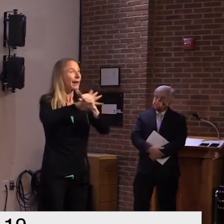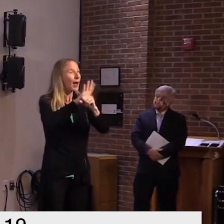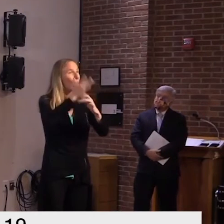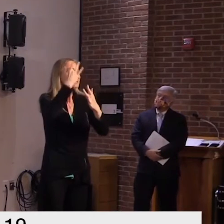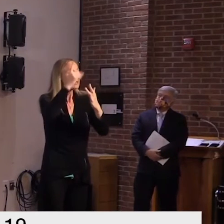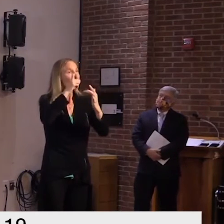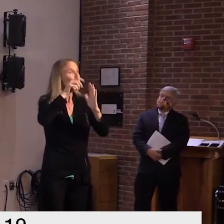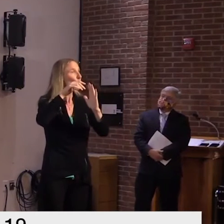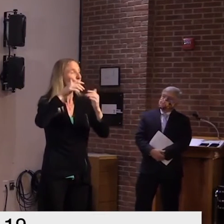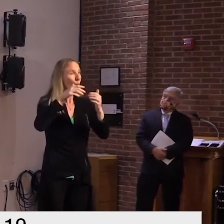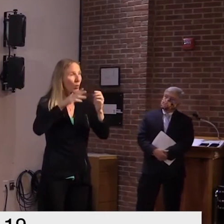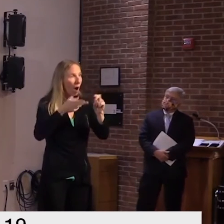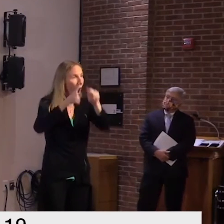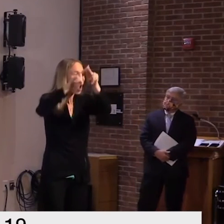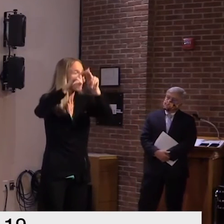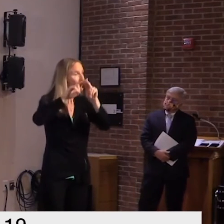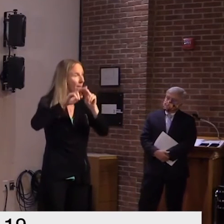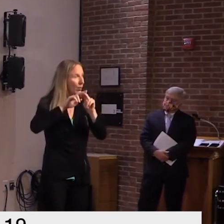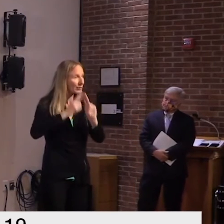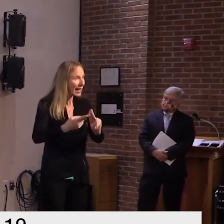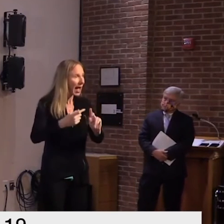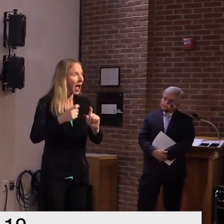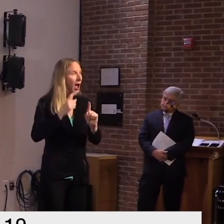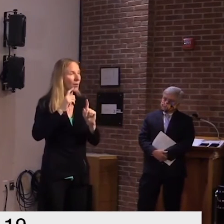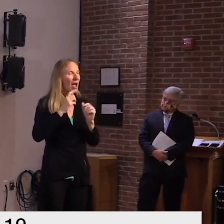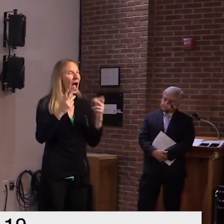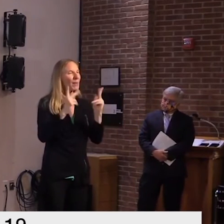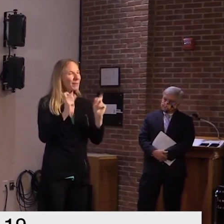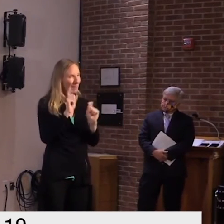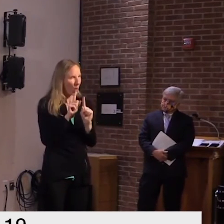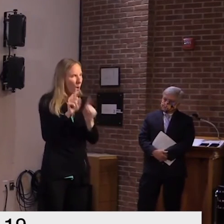a lot of people reporting covid-like symptoms